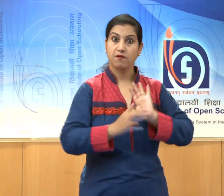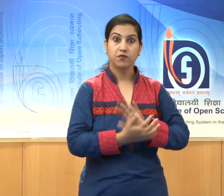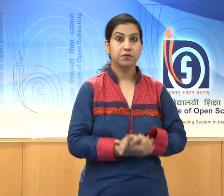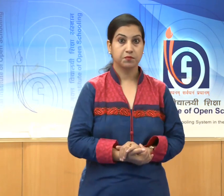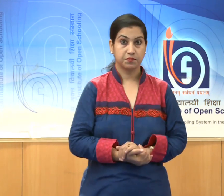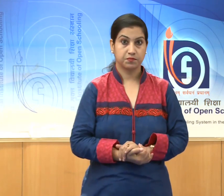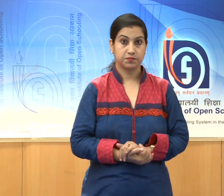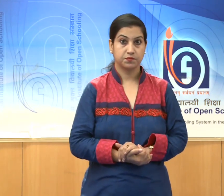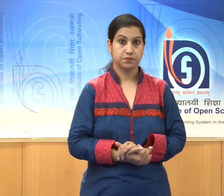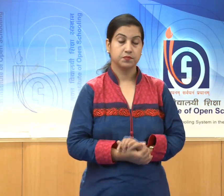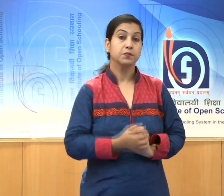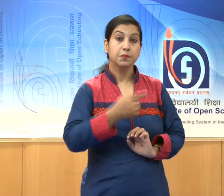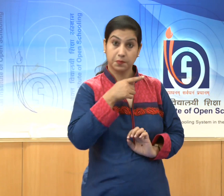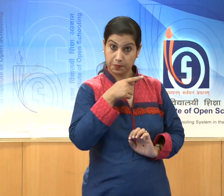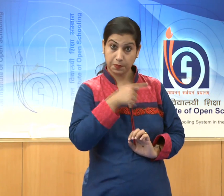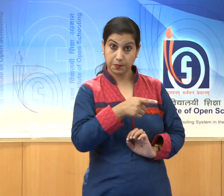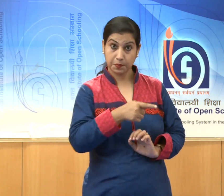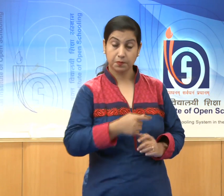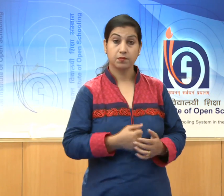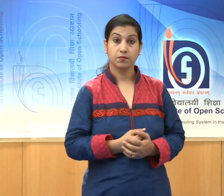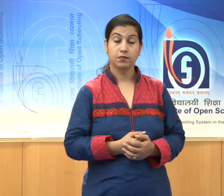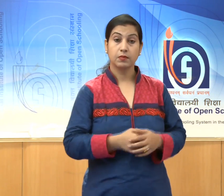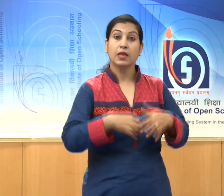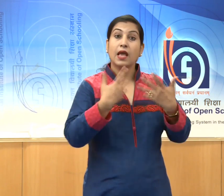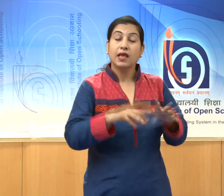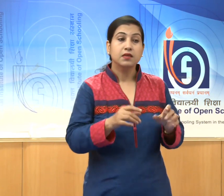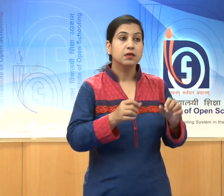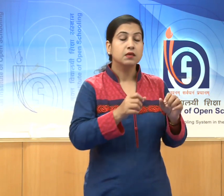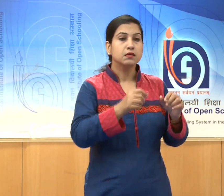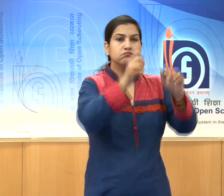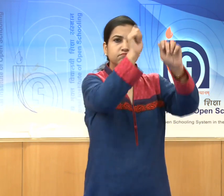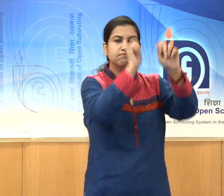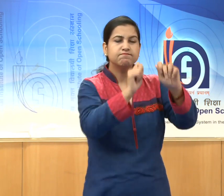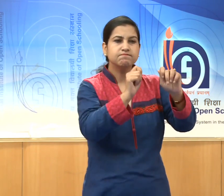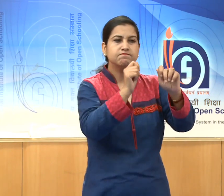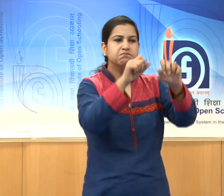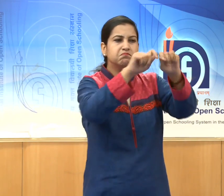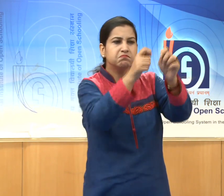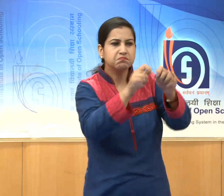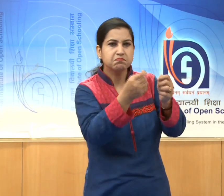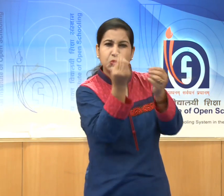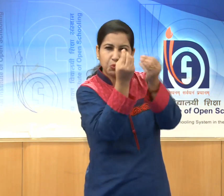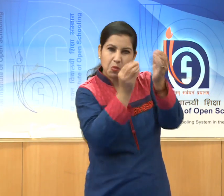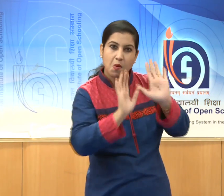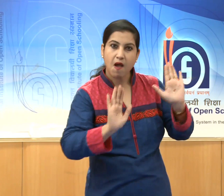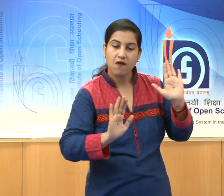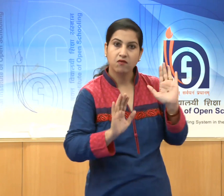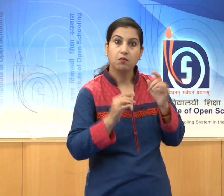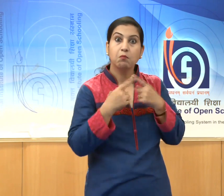Even the damaged paintings give us